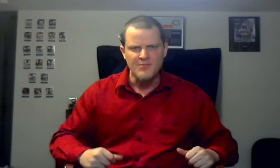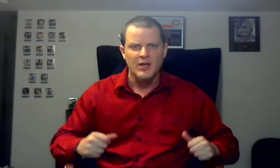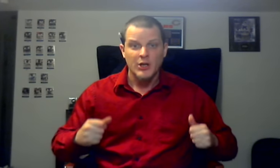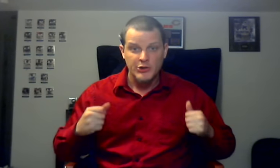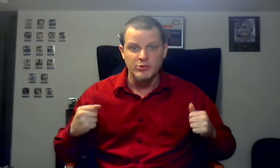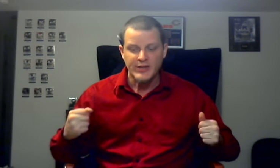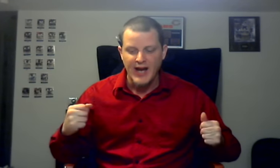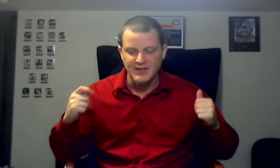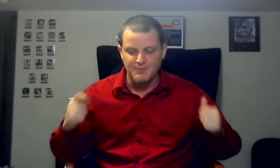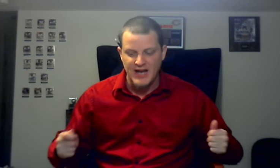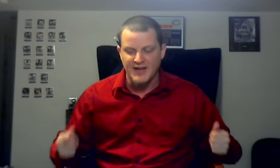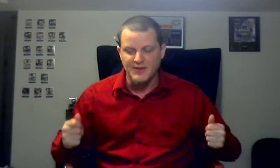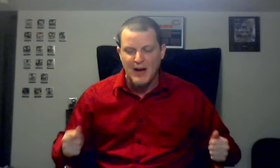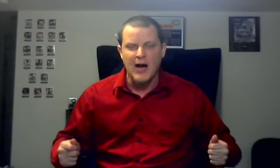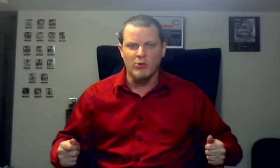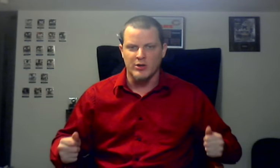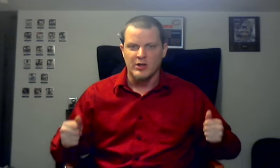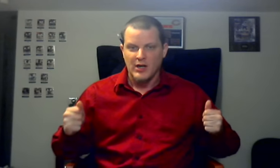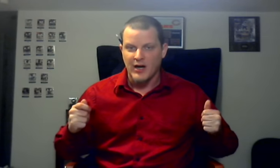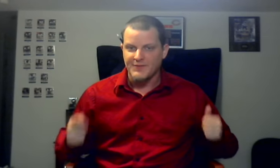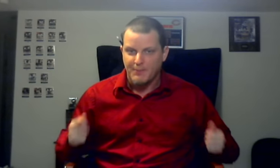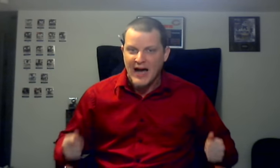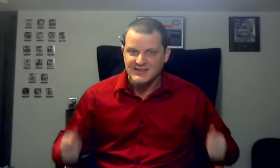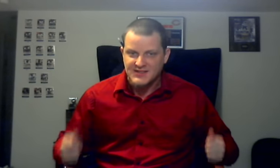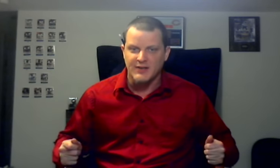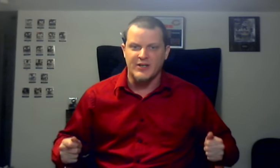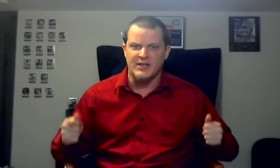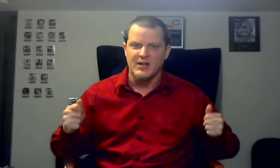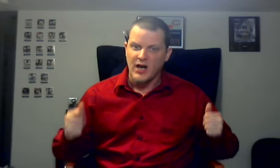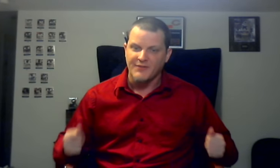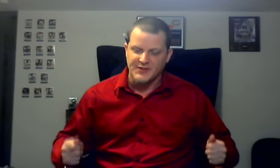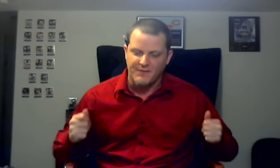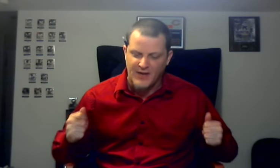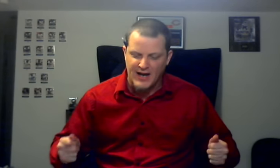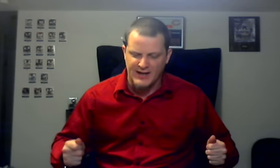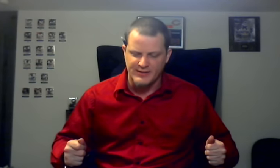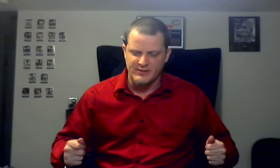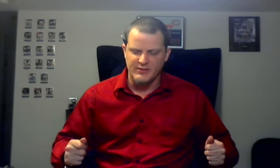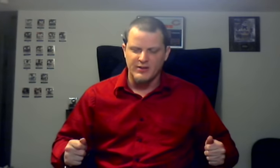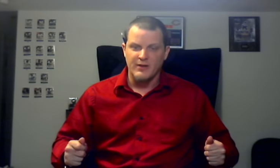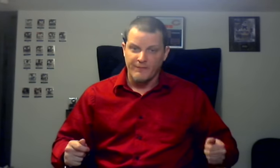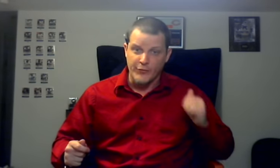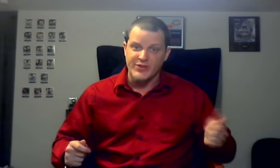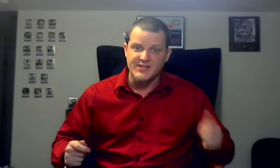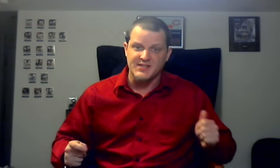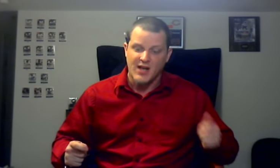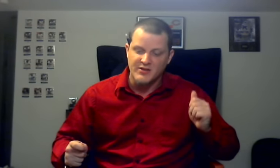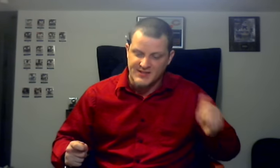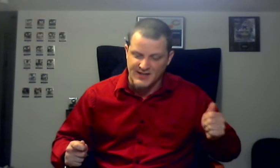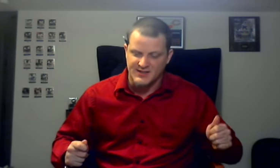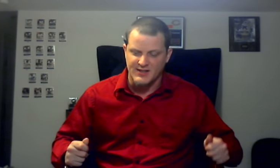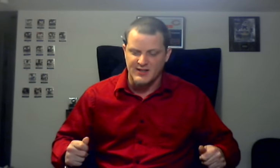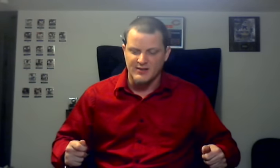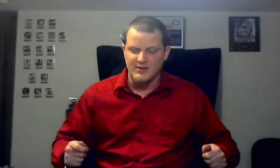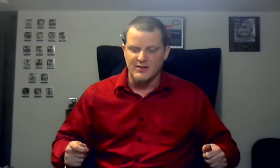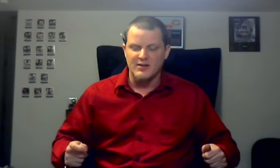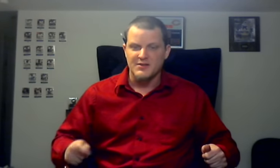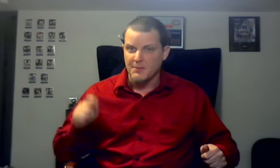united behind the power of the positivity of the defined. For this is our destiny, the